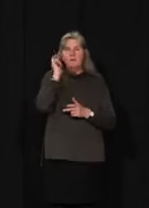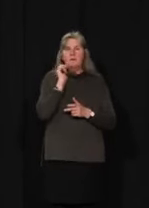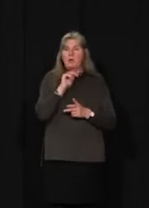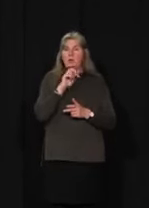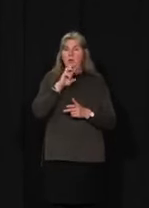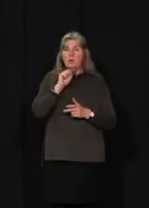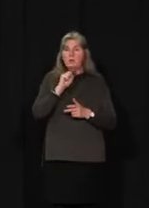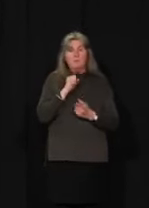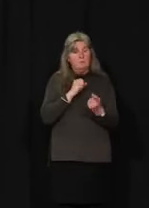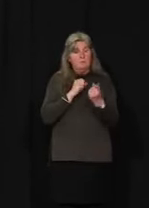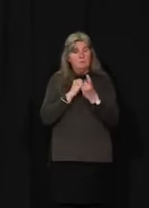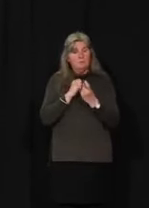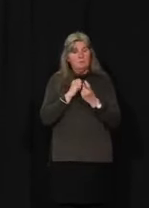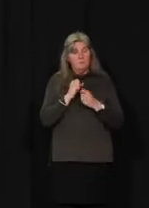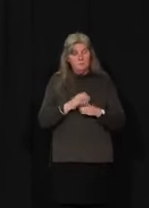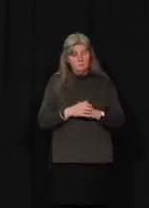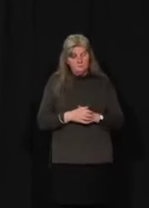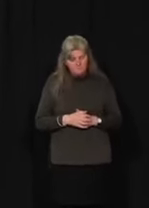question?